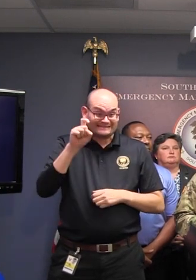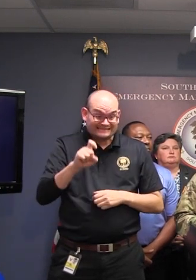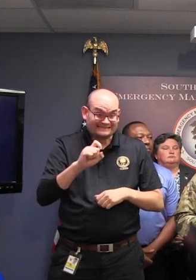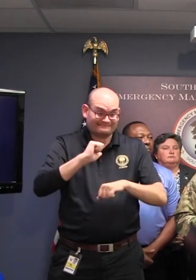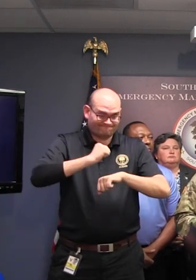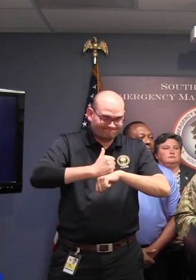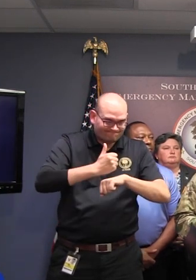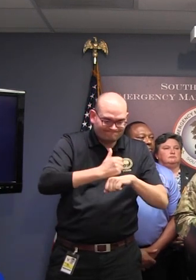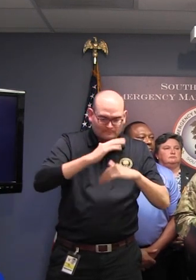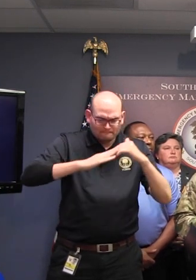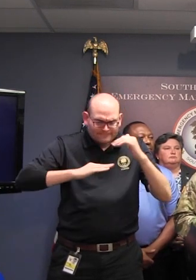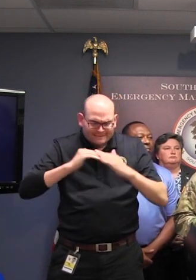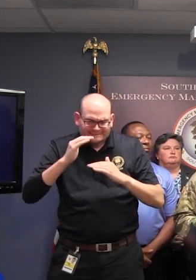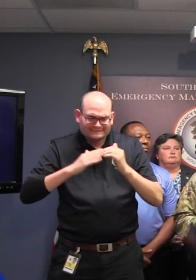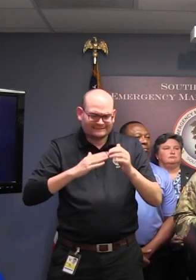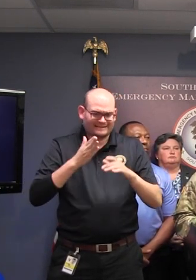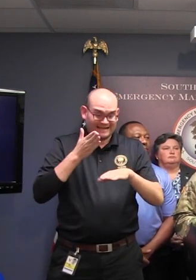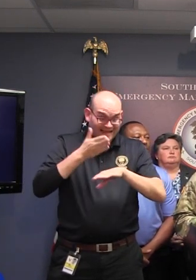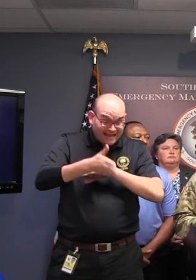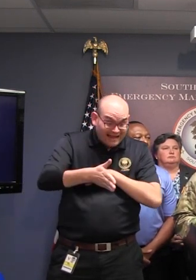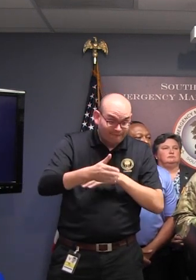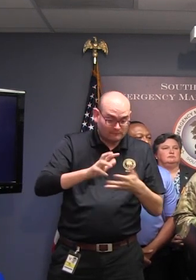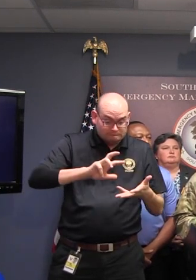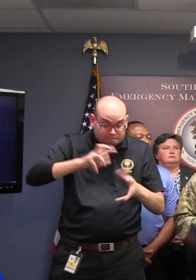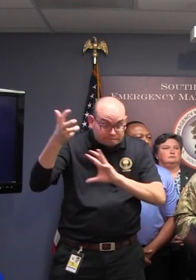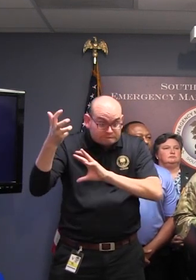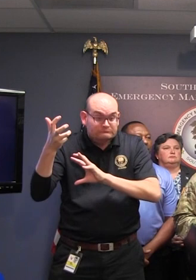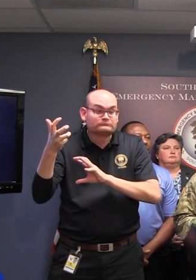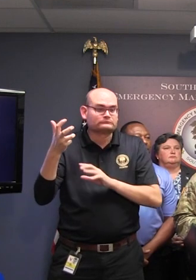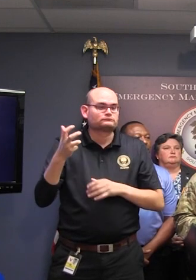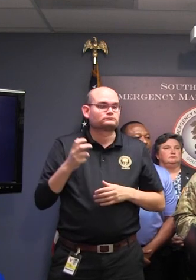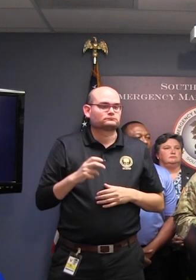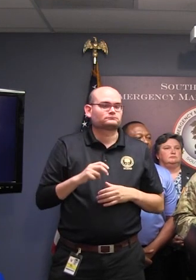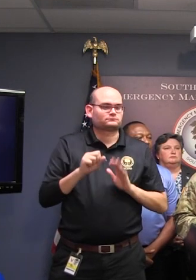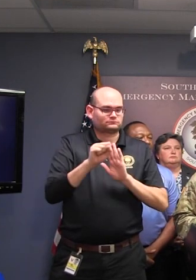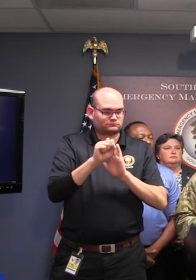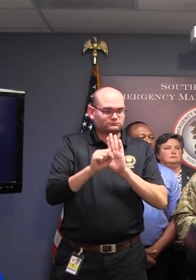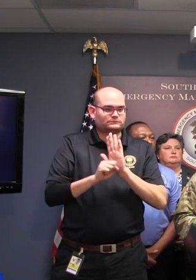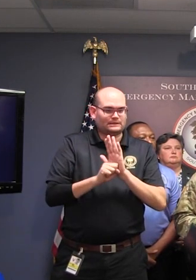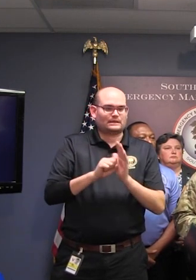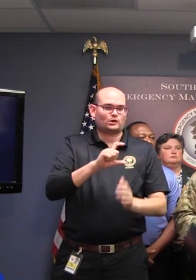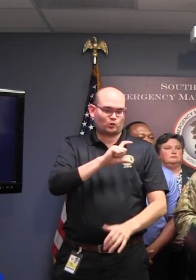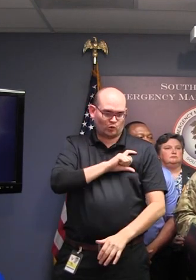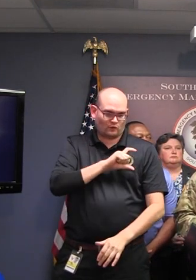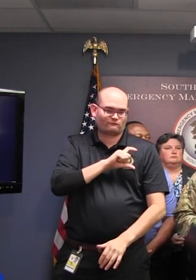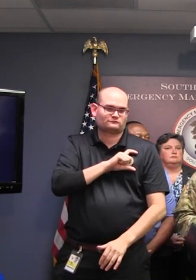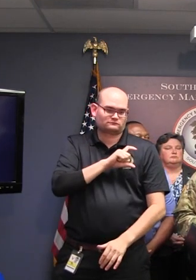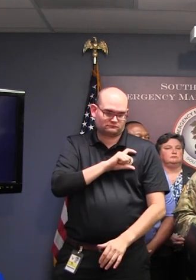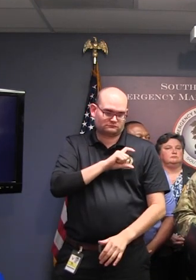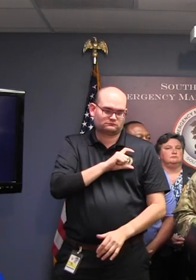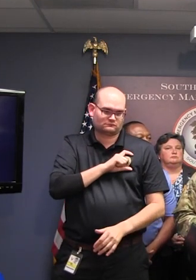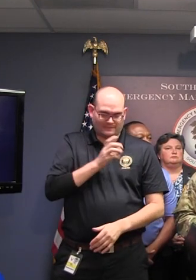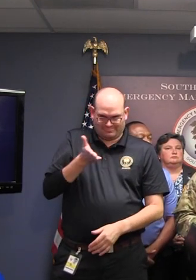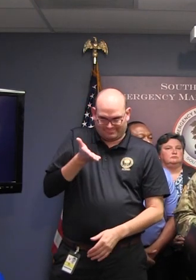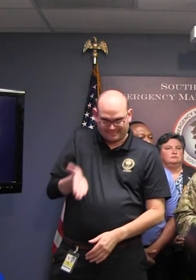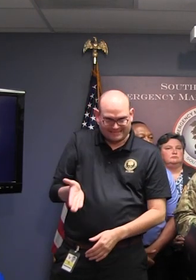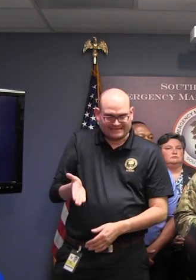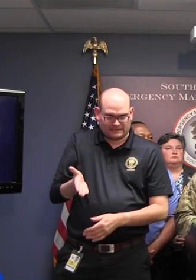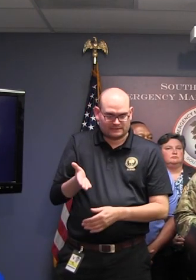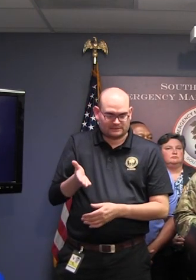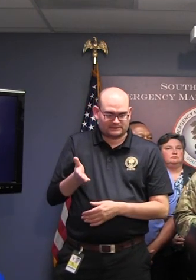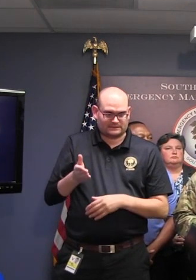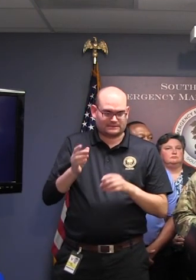post-storm. Therefore, State Law Enforcement Division, Department of Natural